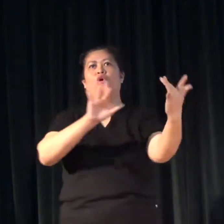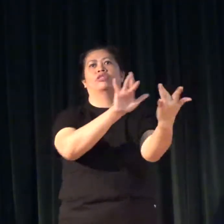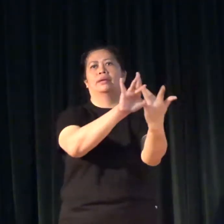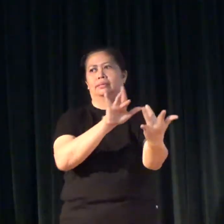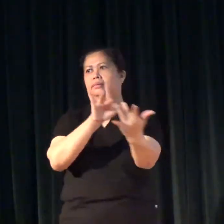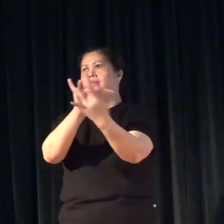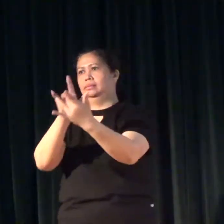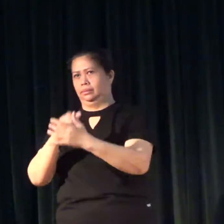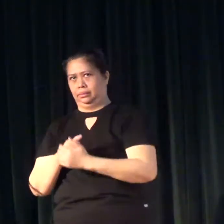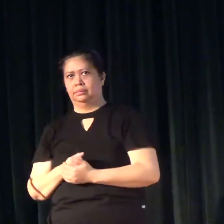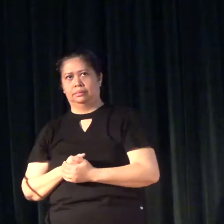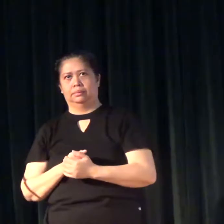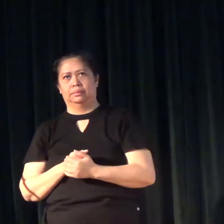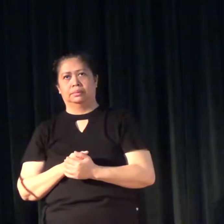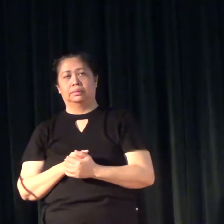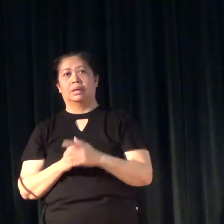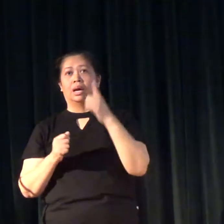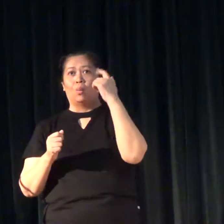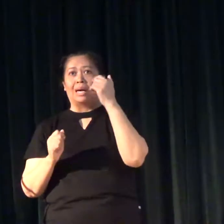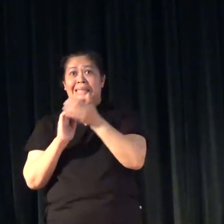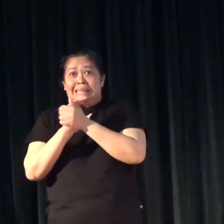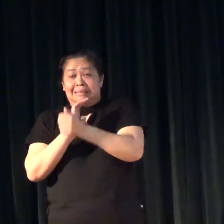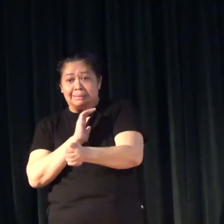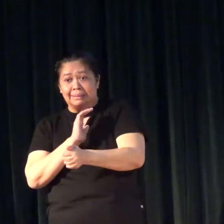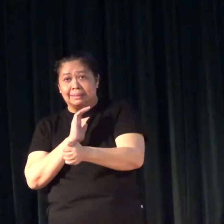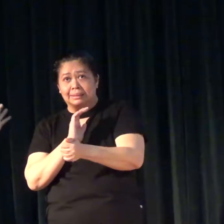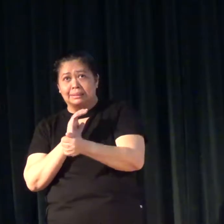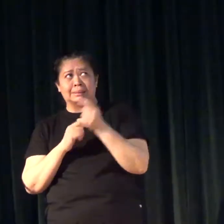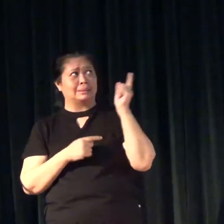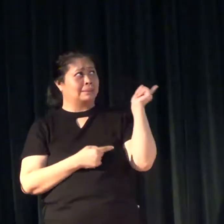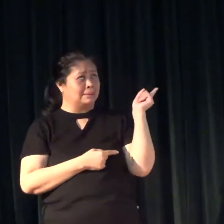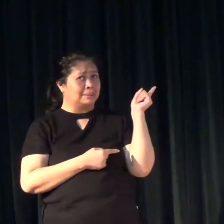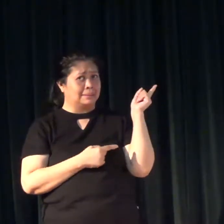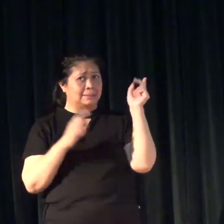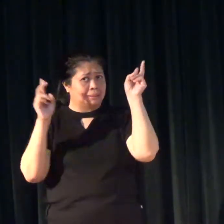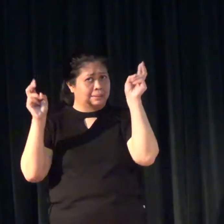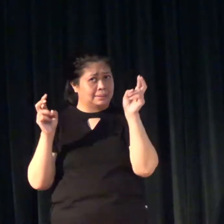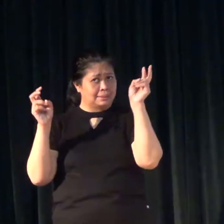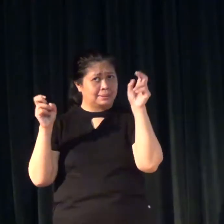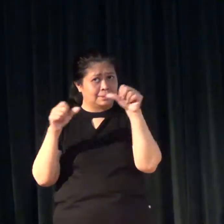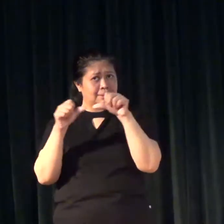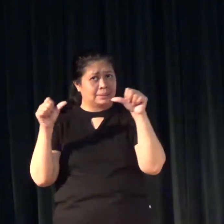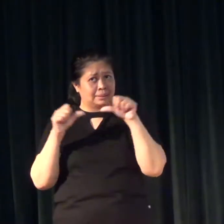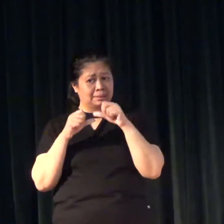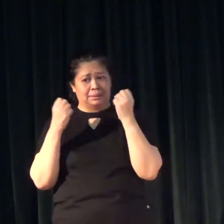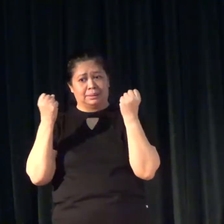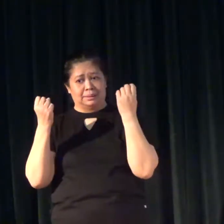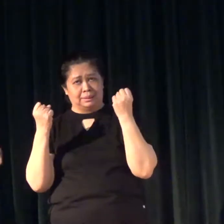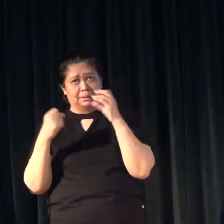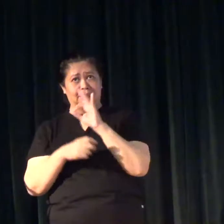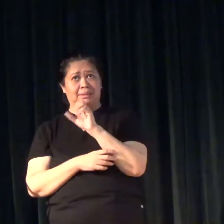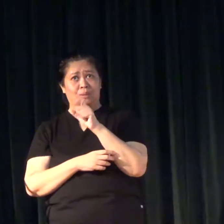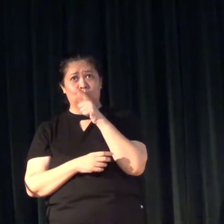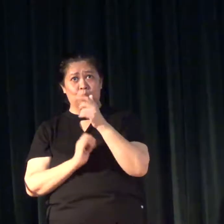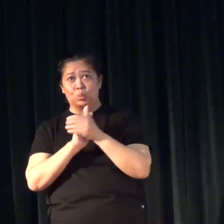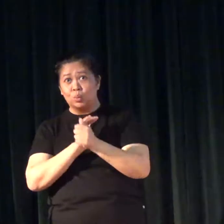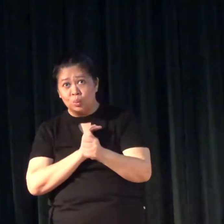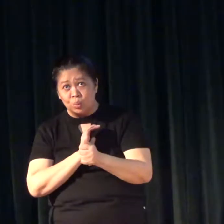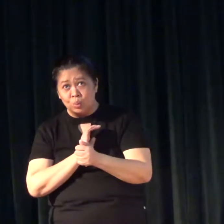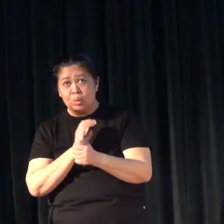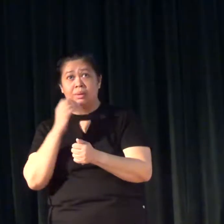the expertise in this particular area, in particular FSL,